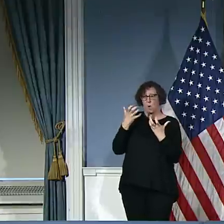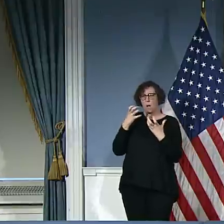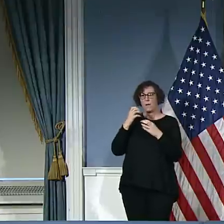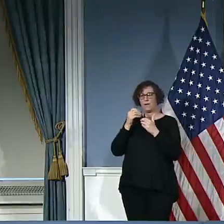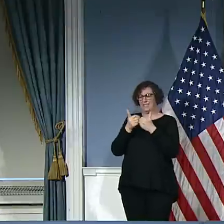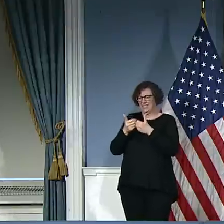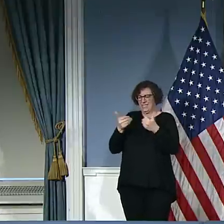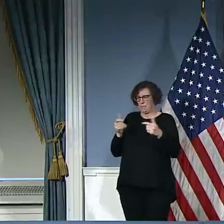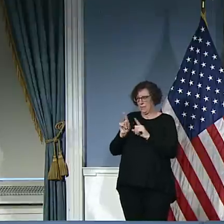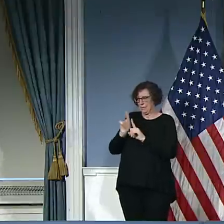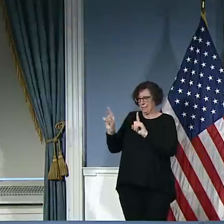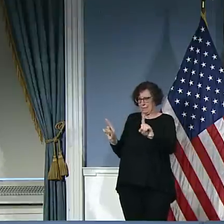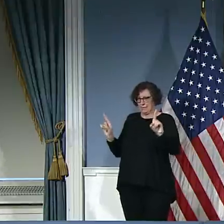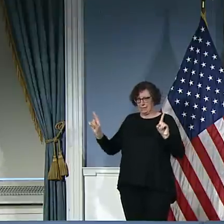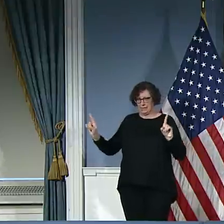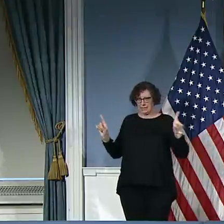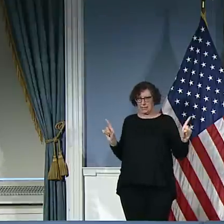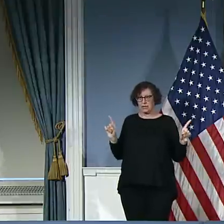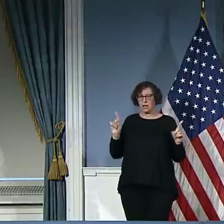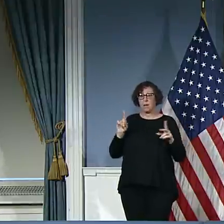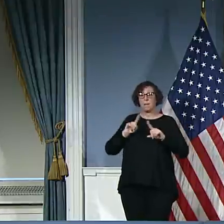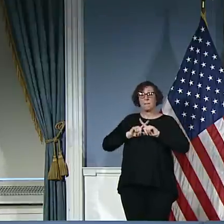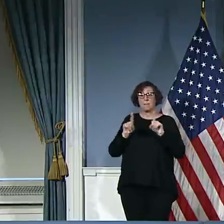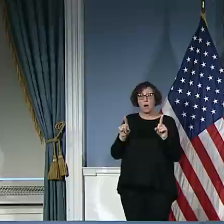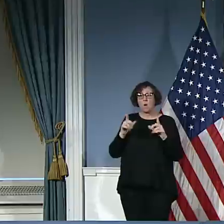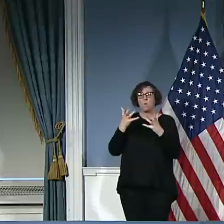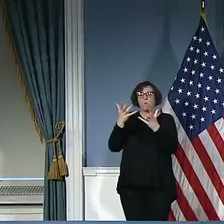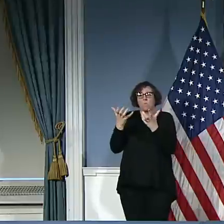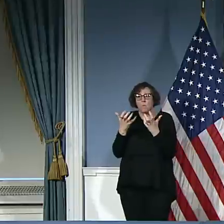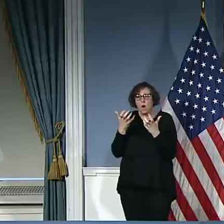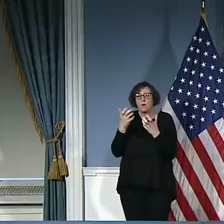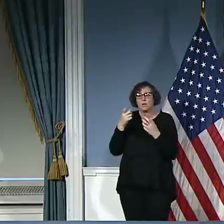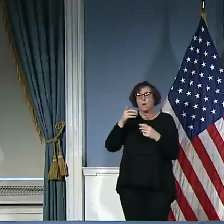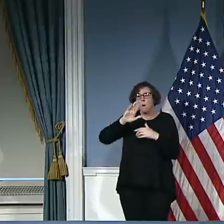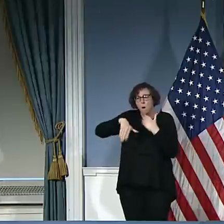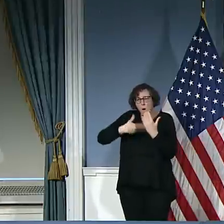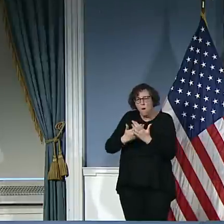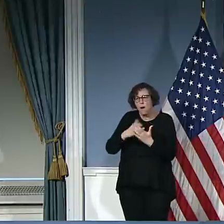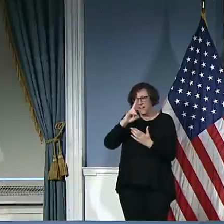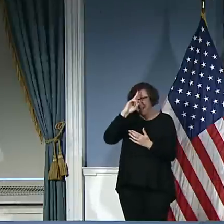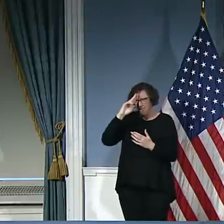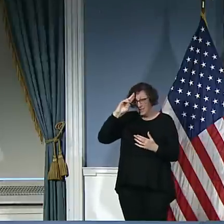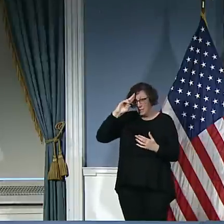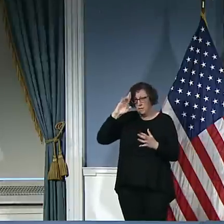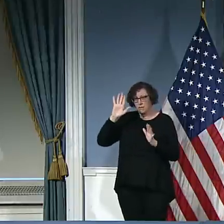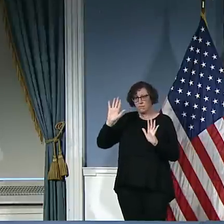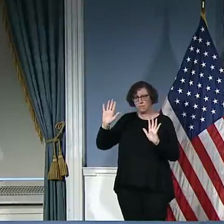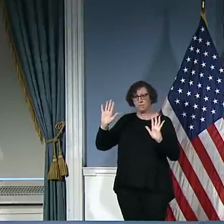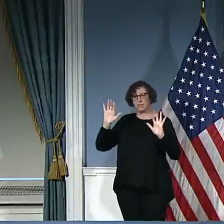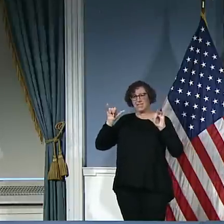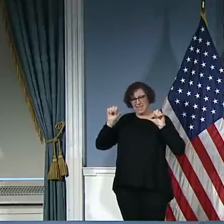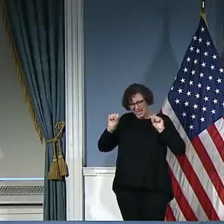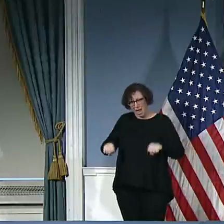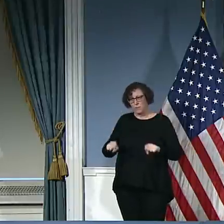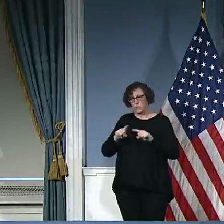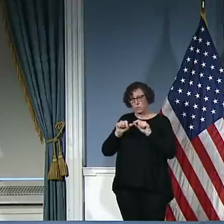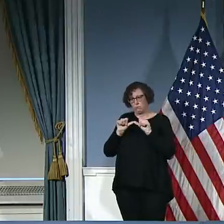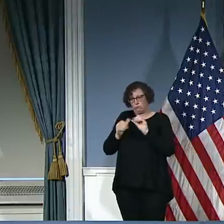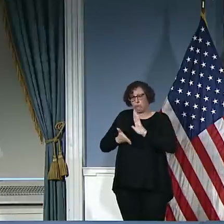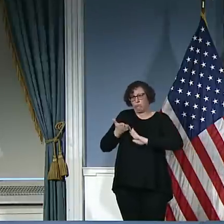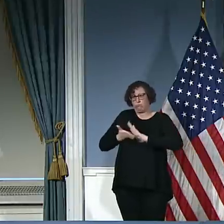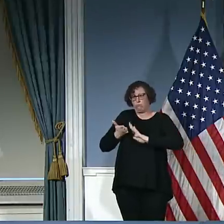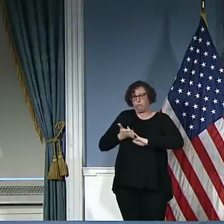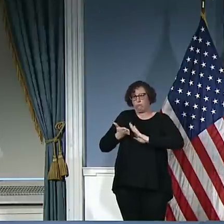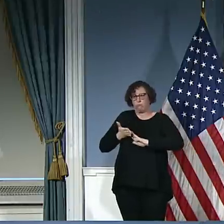capacity of all of our healthcare delivery systems and our hospitals, because we don't have to